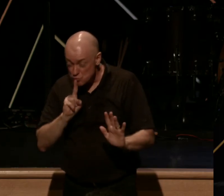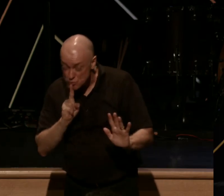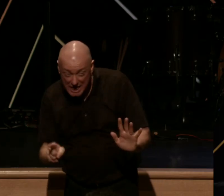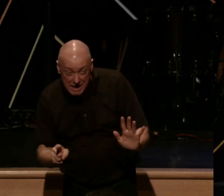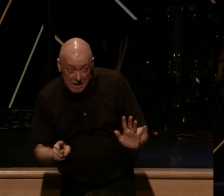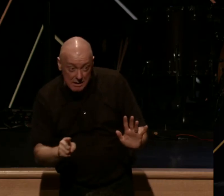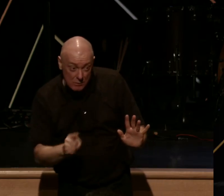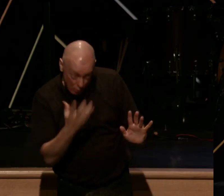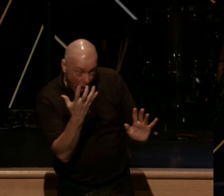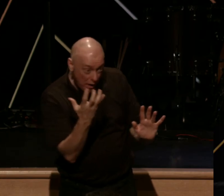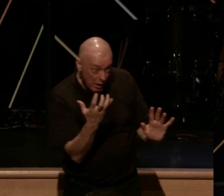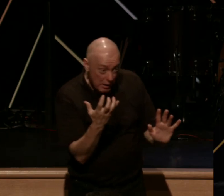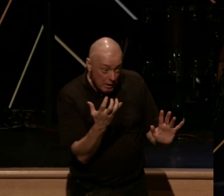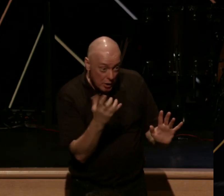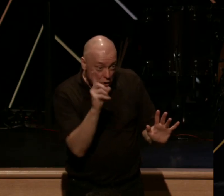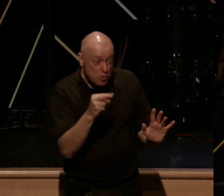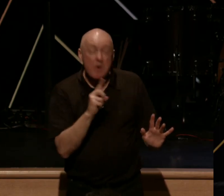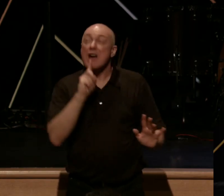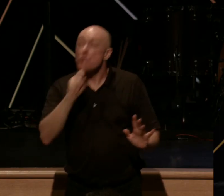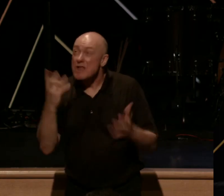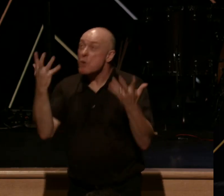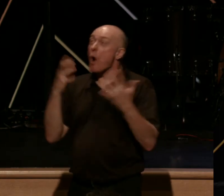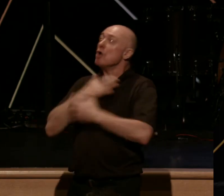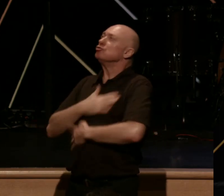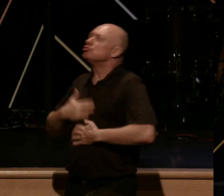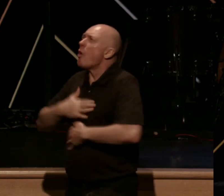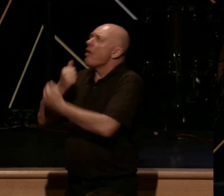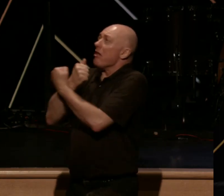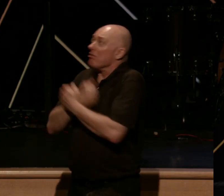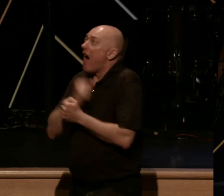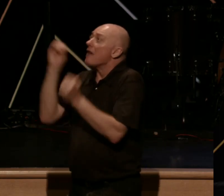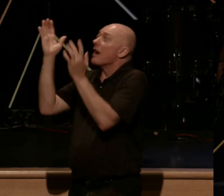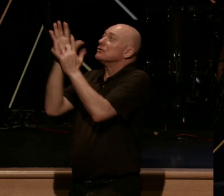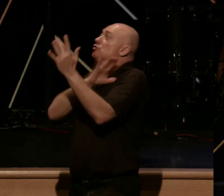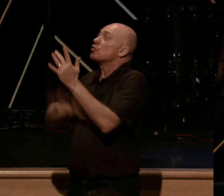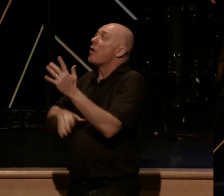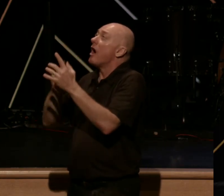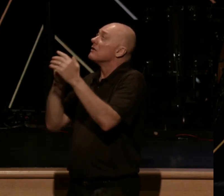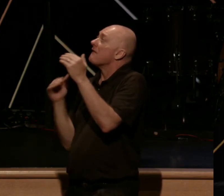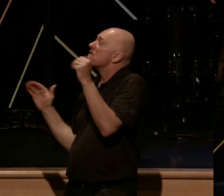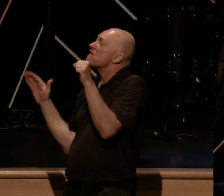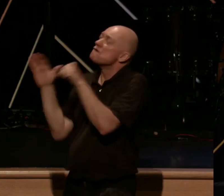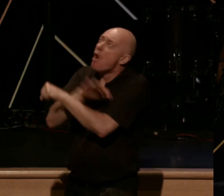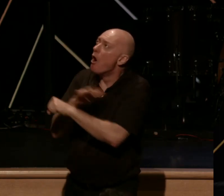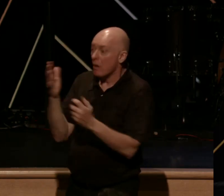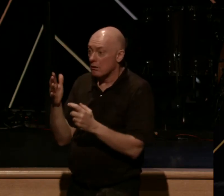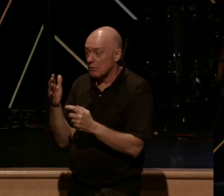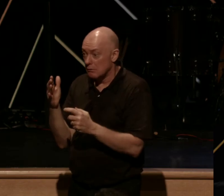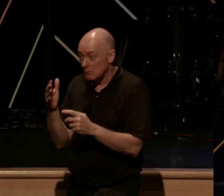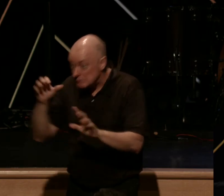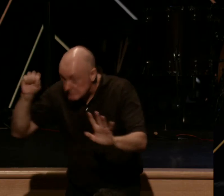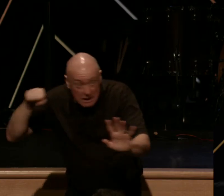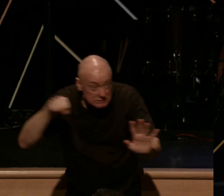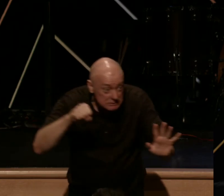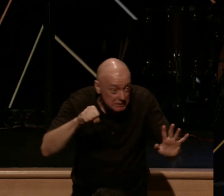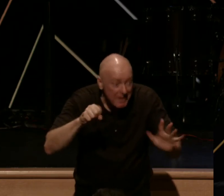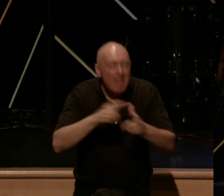Do I really want to enjoy the love of Jesus Christ to the full? If so, I must do this. I must